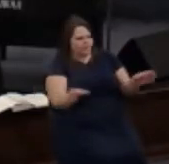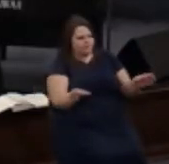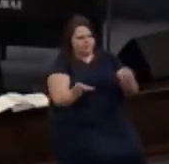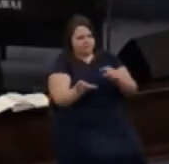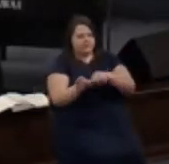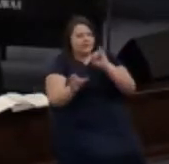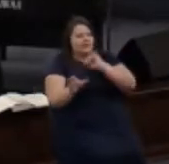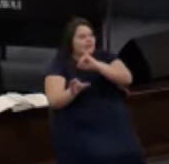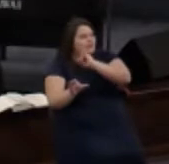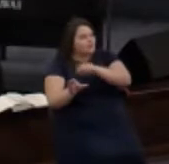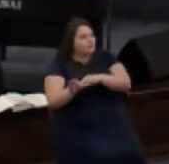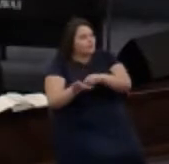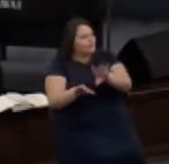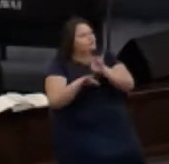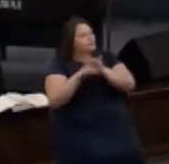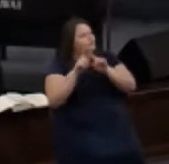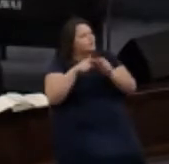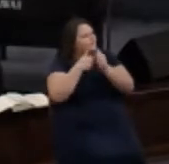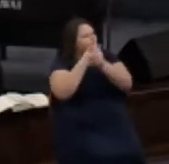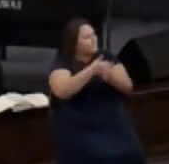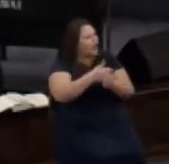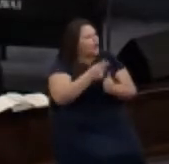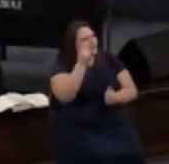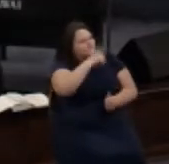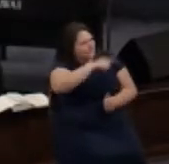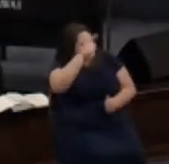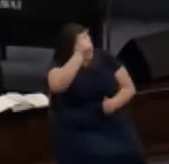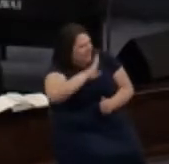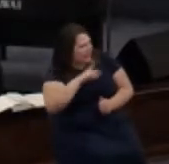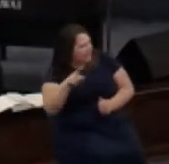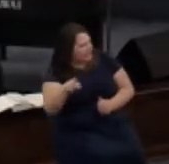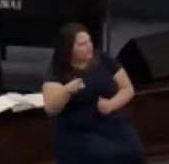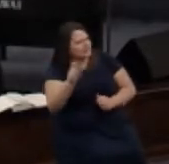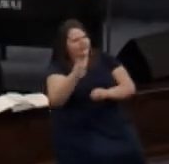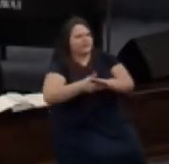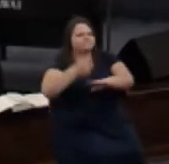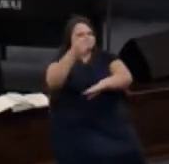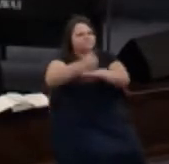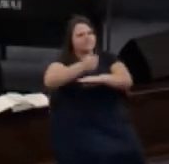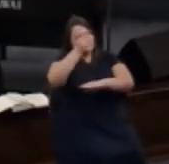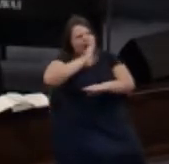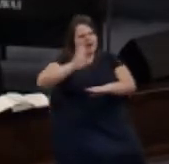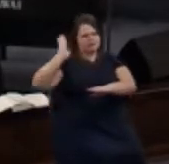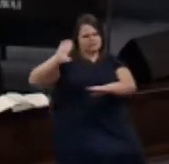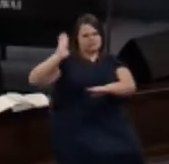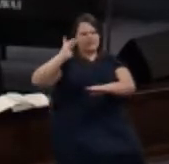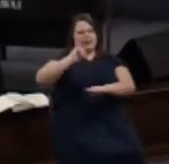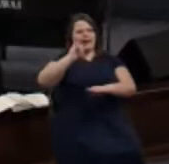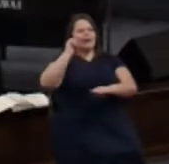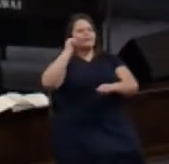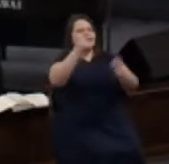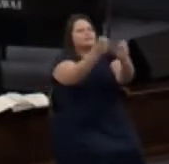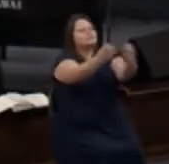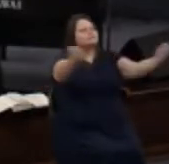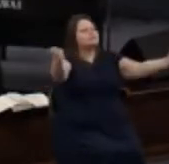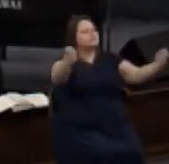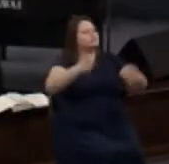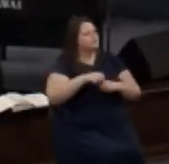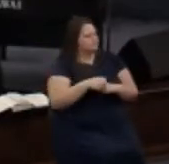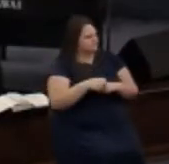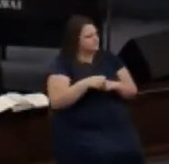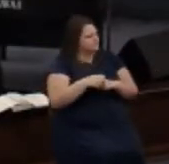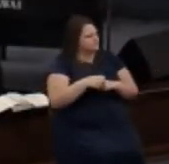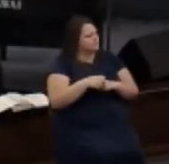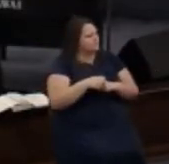they chose to follow pagan gods and they relegated the god of their forefathers into a back row seat they threw him up